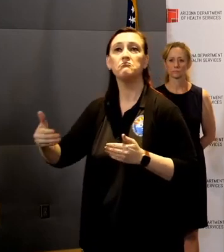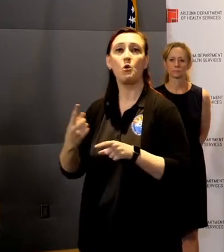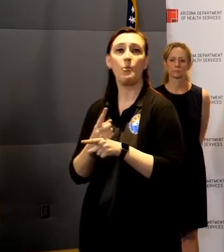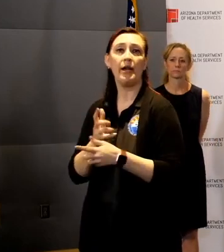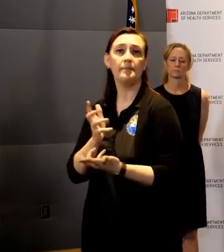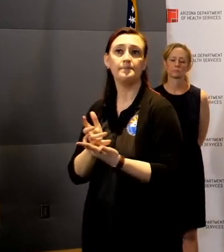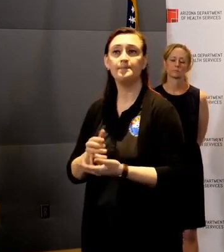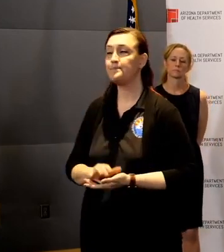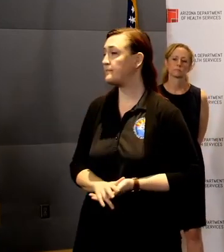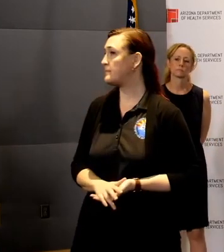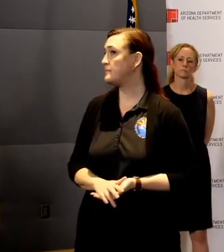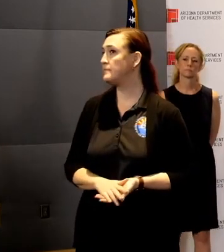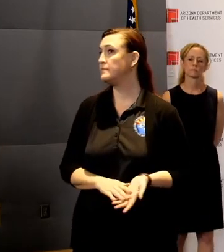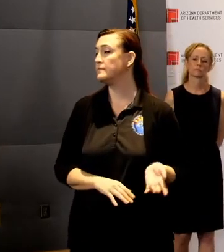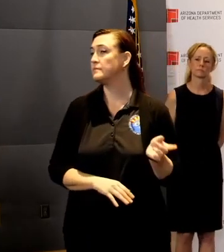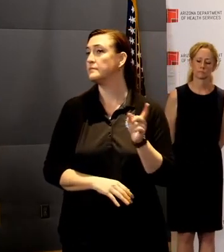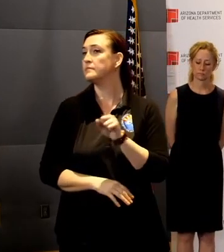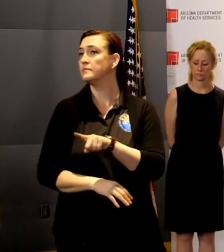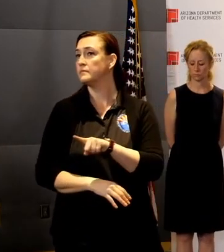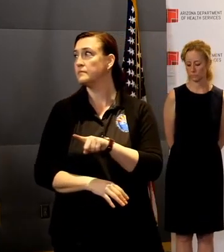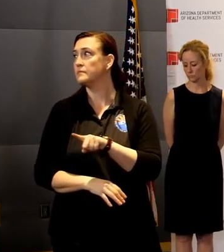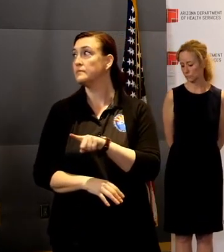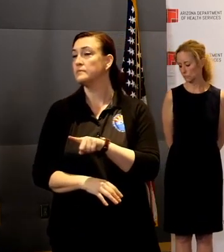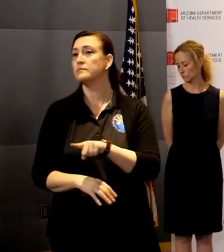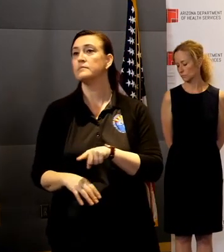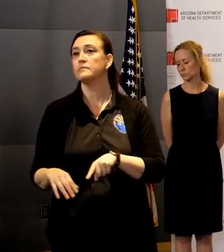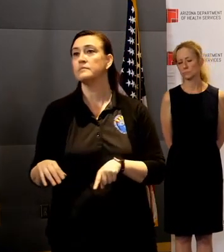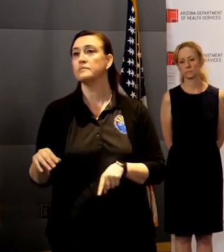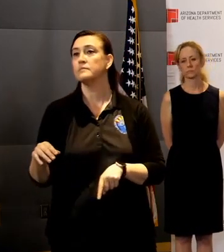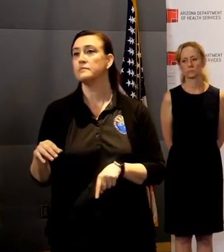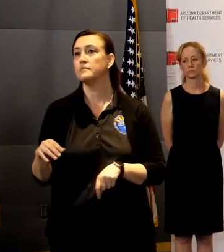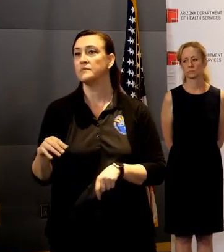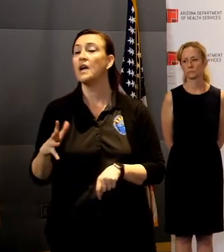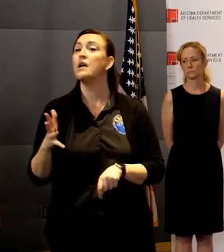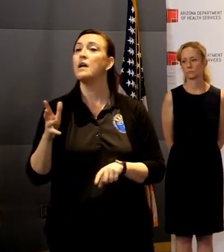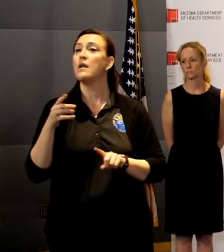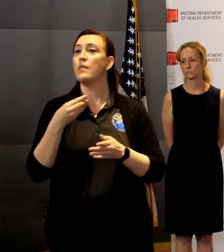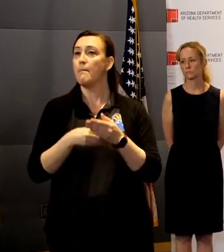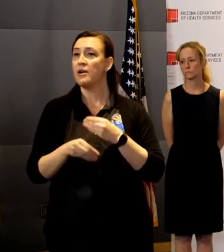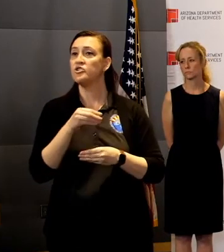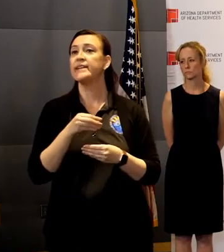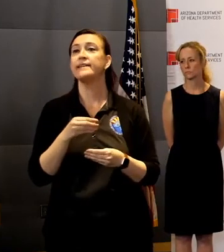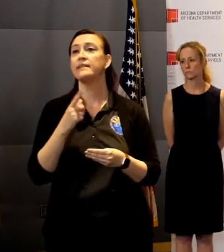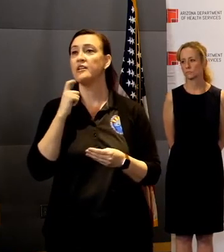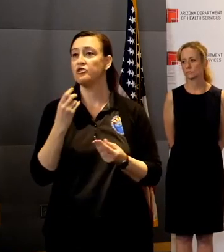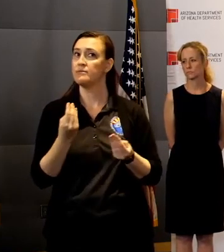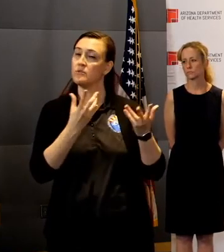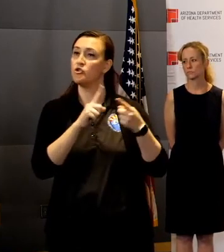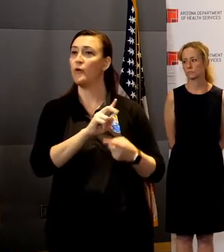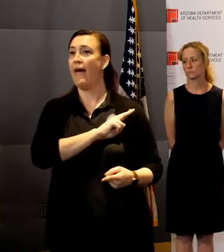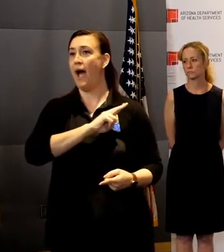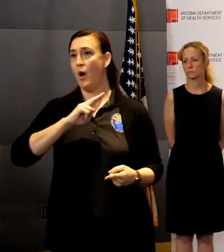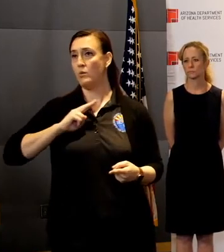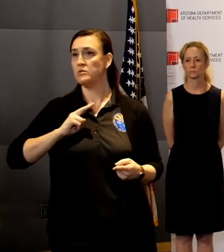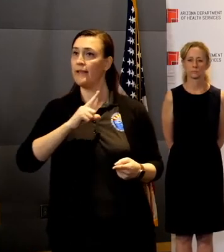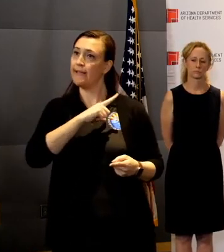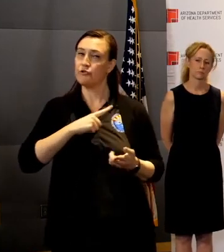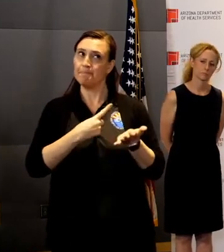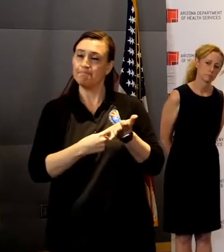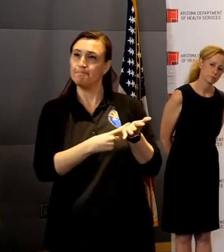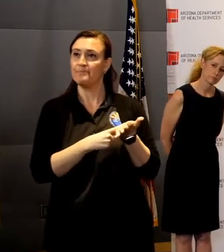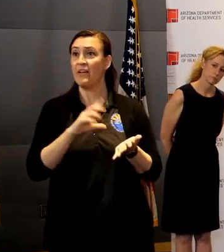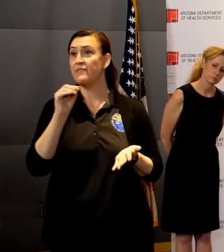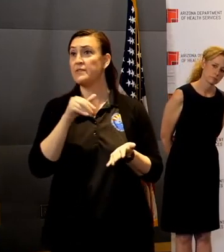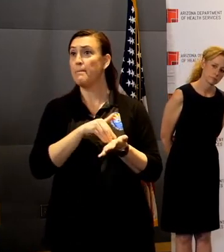I just want to circle back to the budget that the agreement was just passed over to the House. Obviously, it's $50 million a year in discretion.